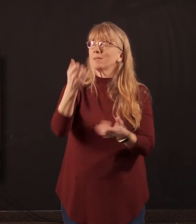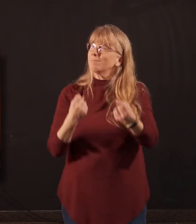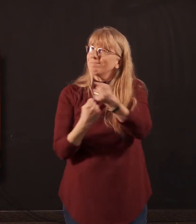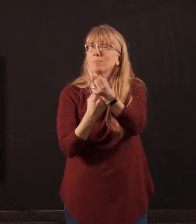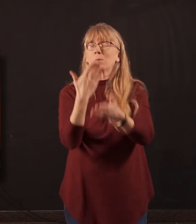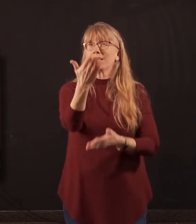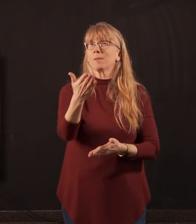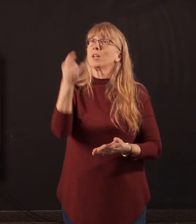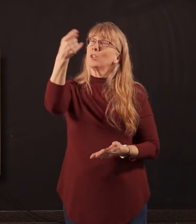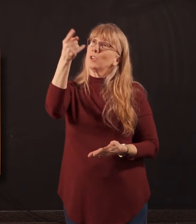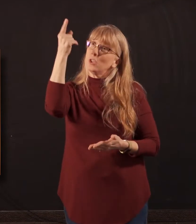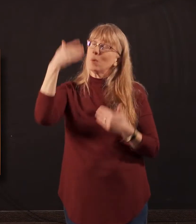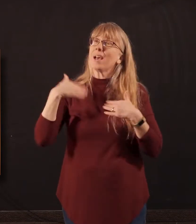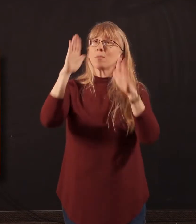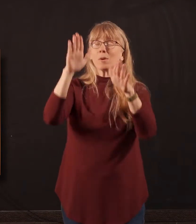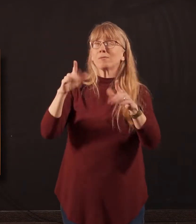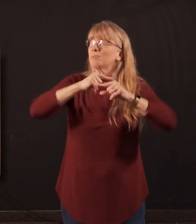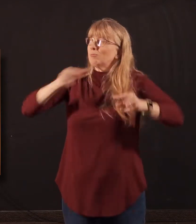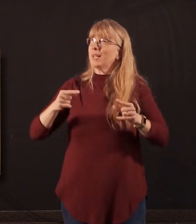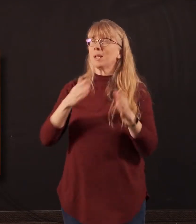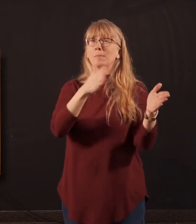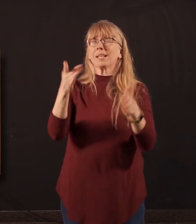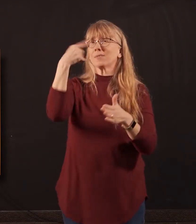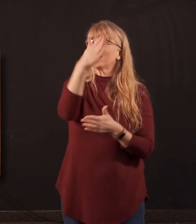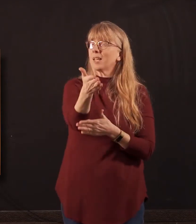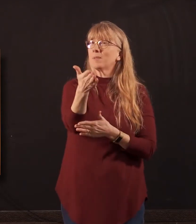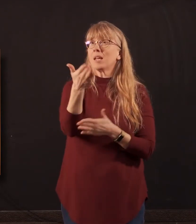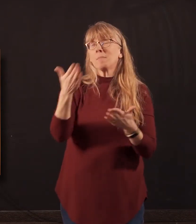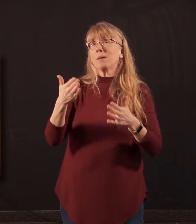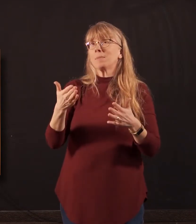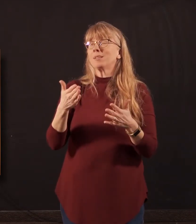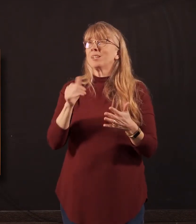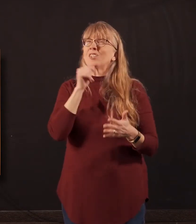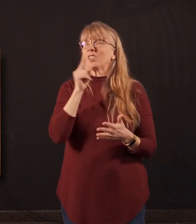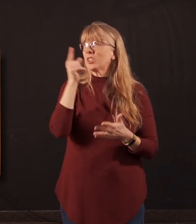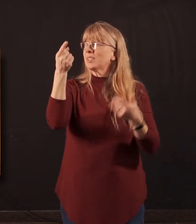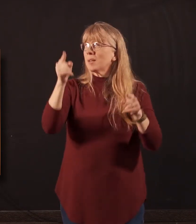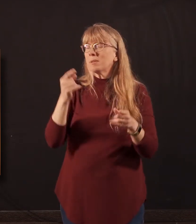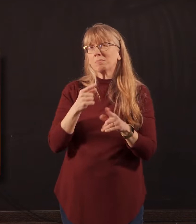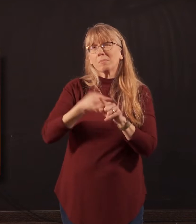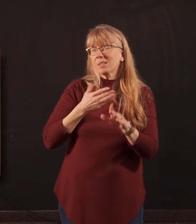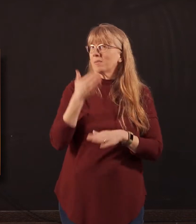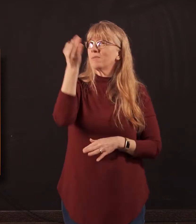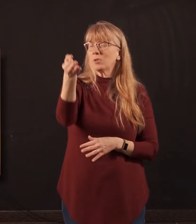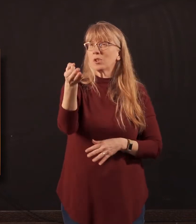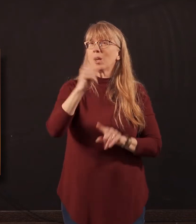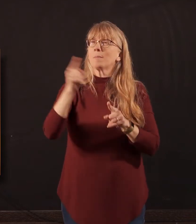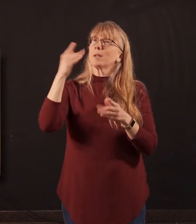plans for them. There might be a lot of uncertainty in these months ahead. So we pray that you would give them faith and confidence